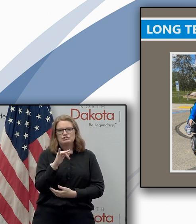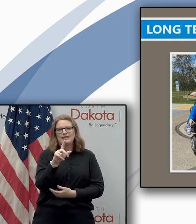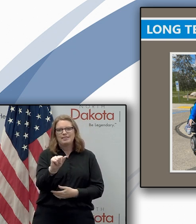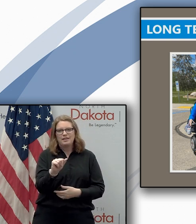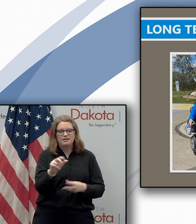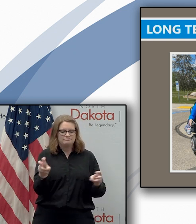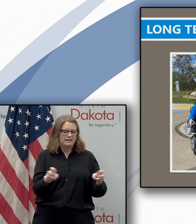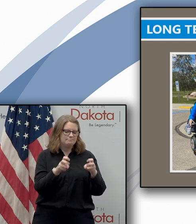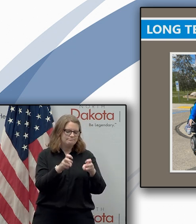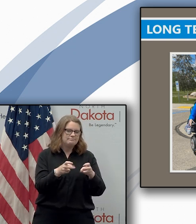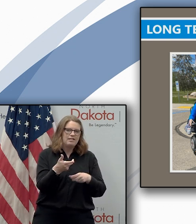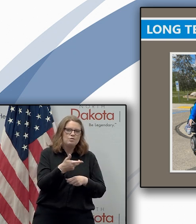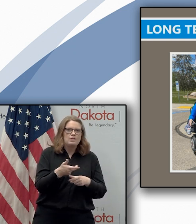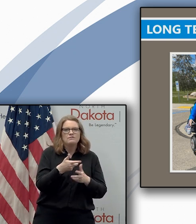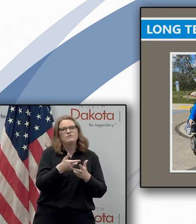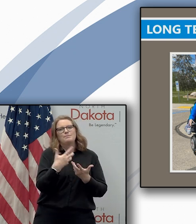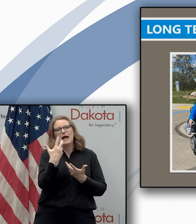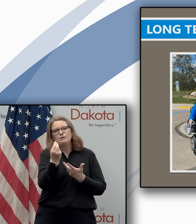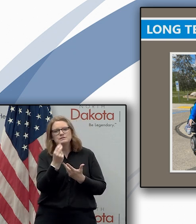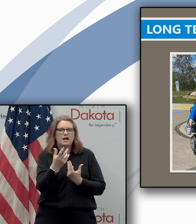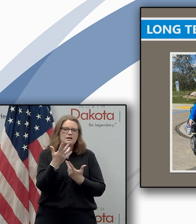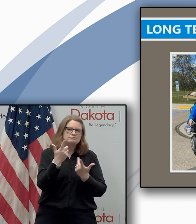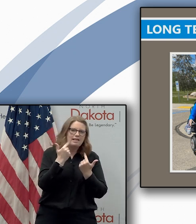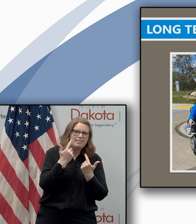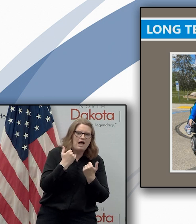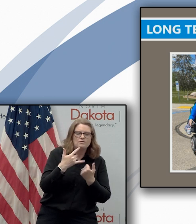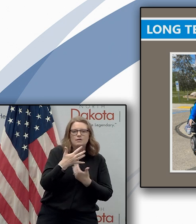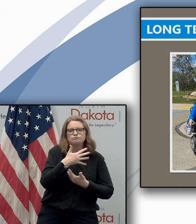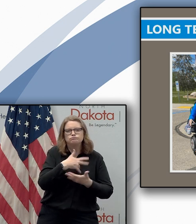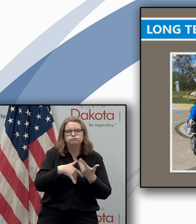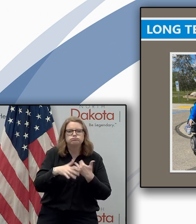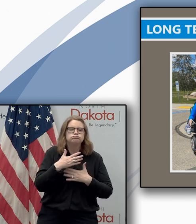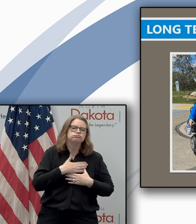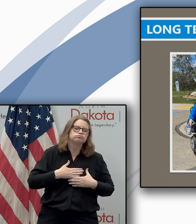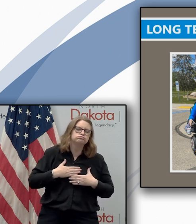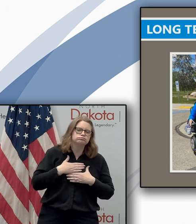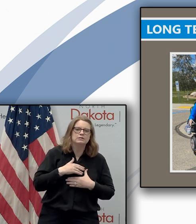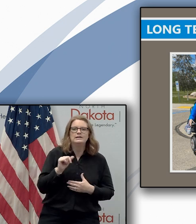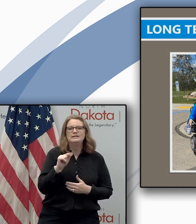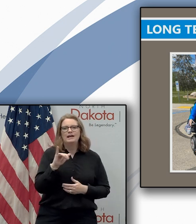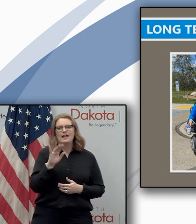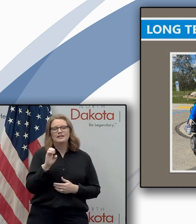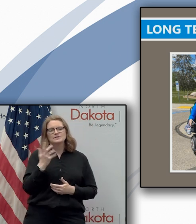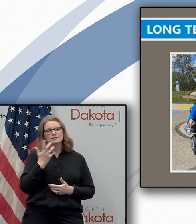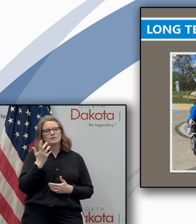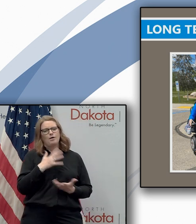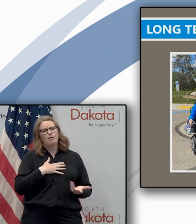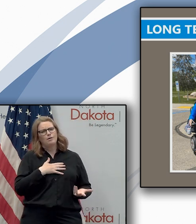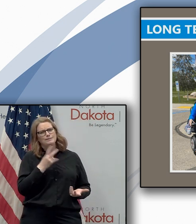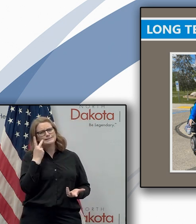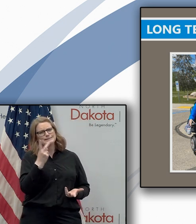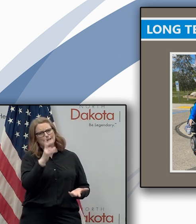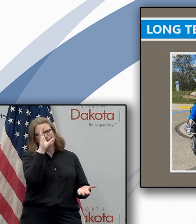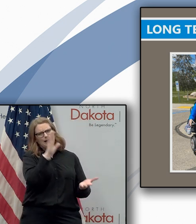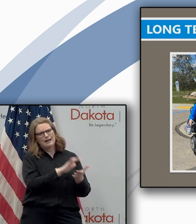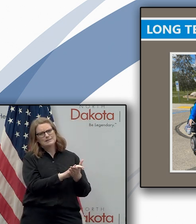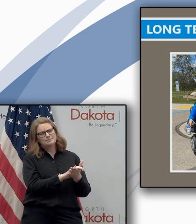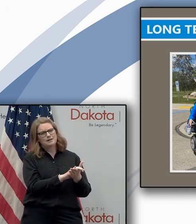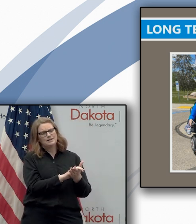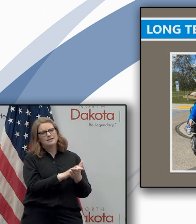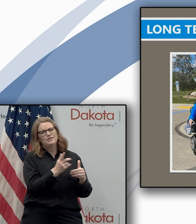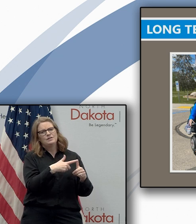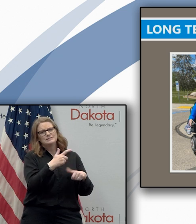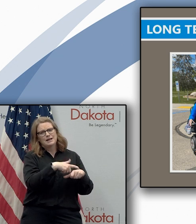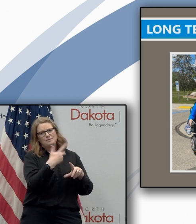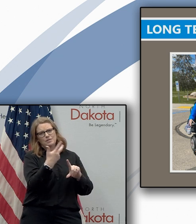visit all together laughing and enjoying each other's company uh and alice said oh my goodness seeing her husband alex for the first time in three